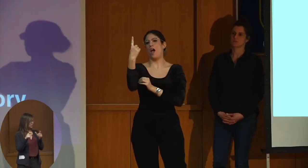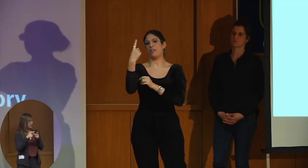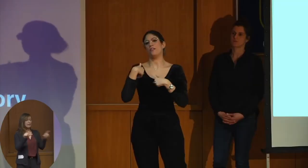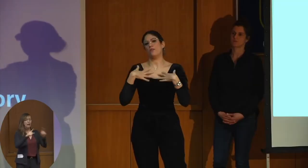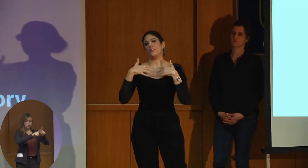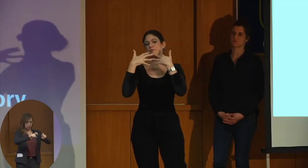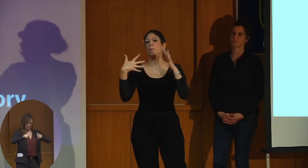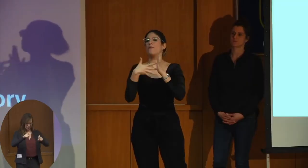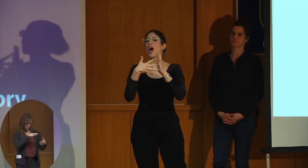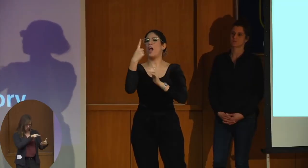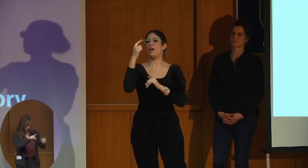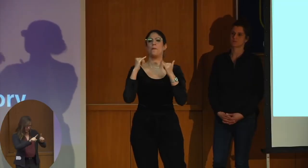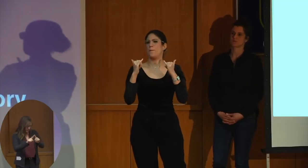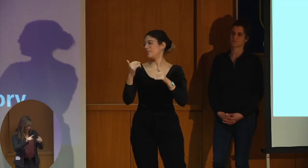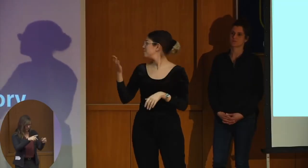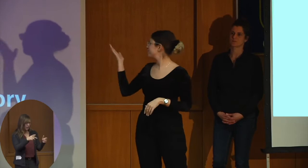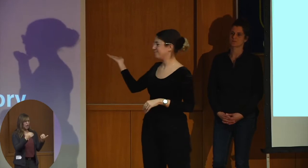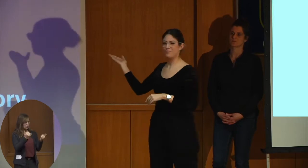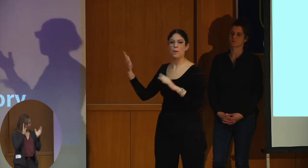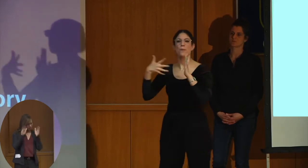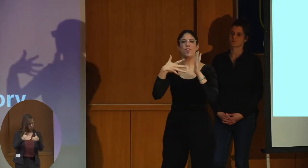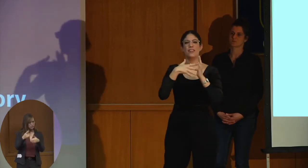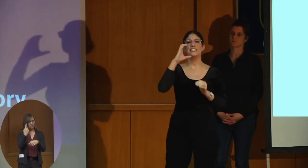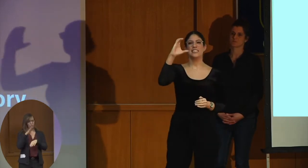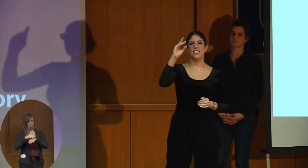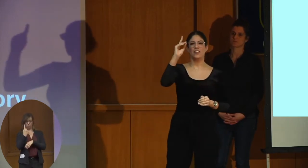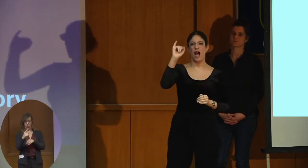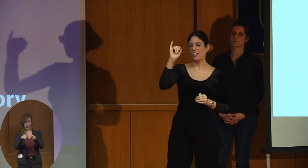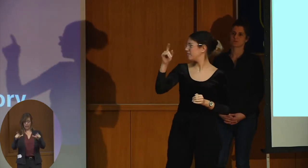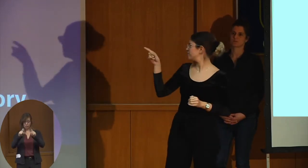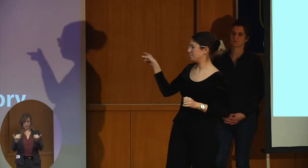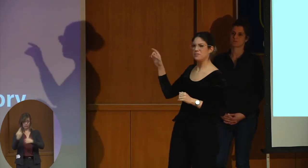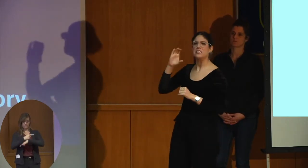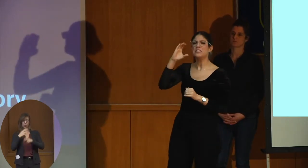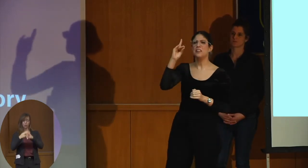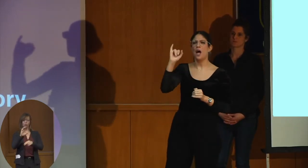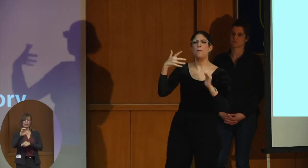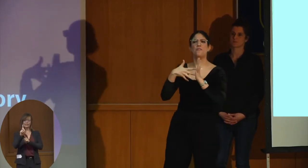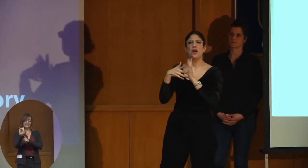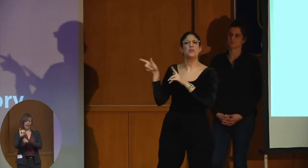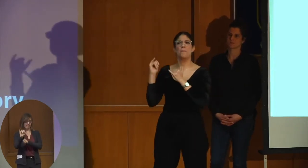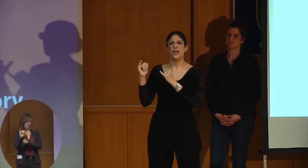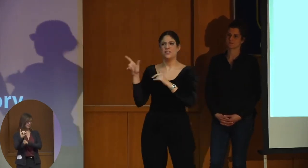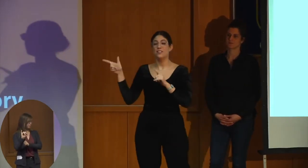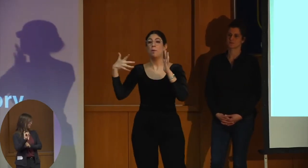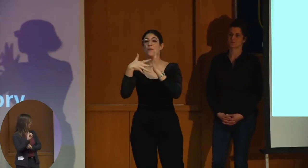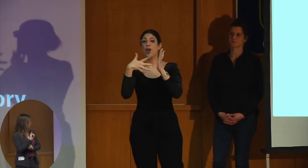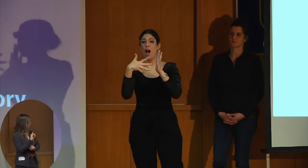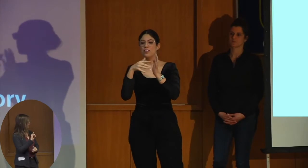We're focusing today on telling you about one of these language tests. And this is the CDI. Now, what does it stand for?